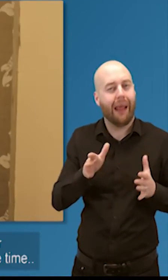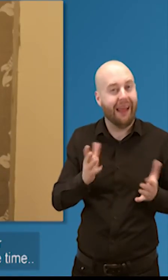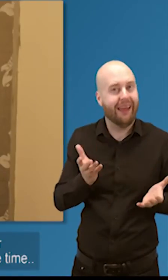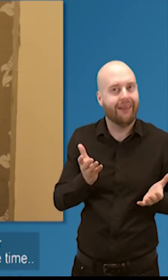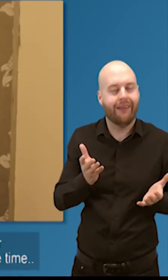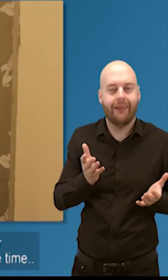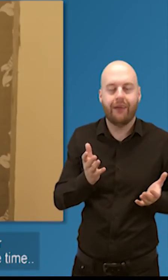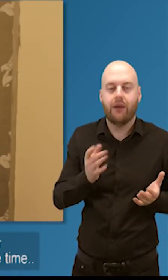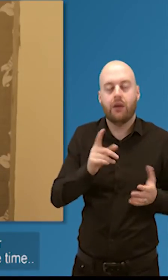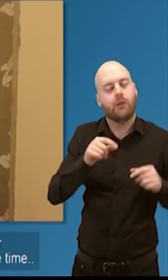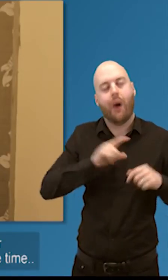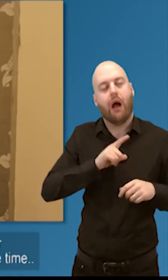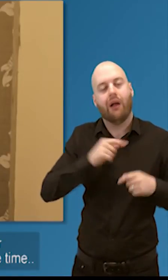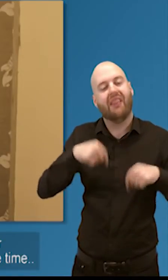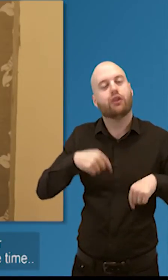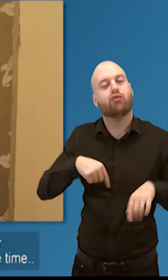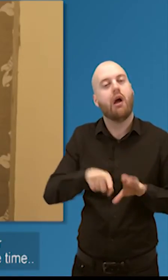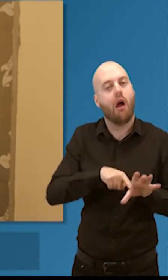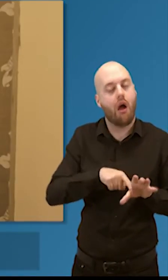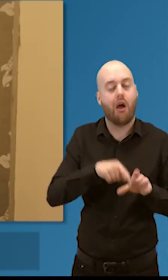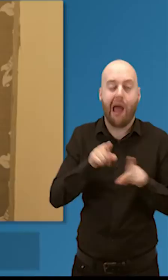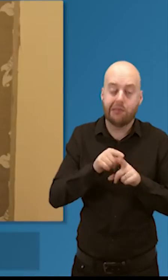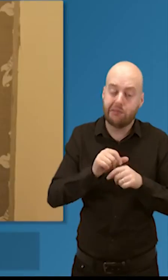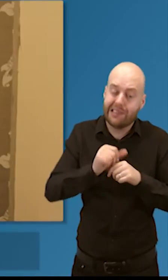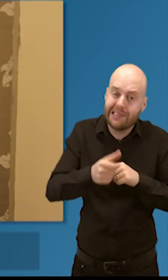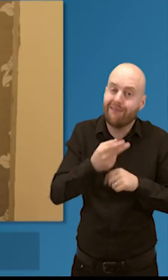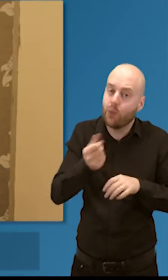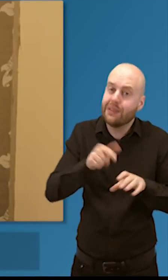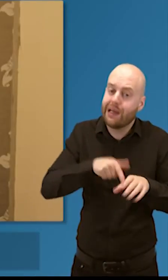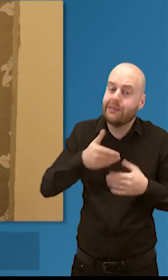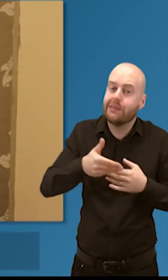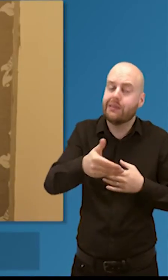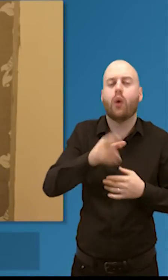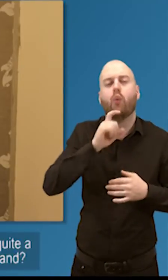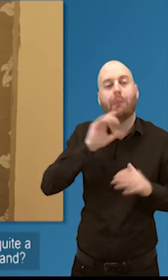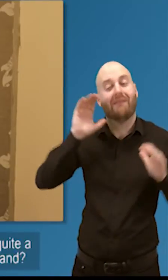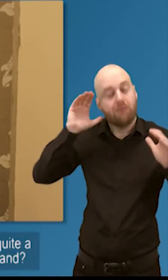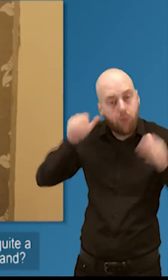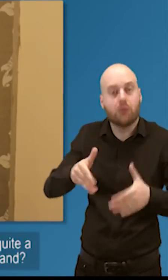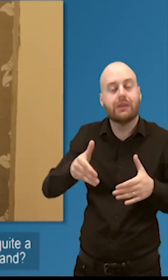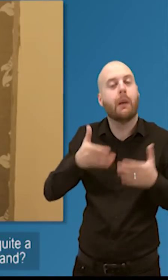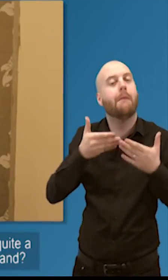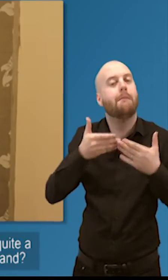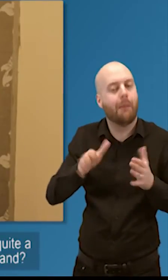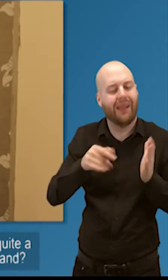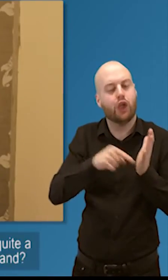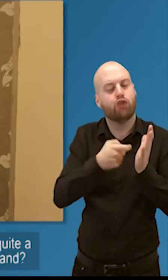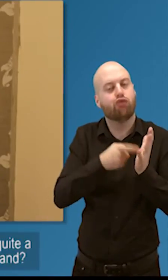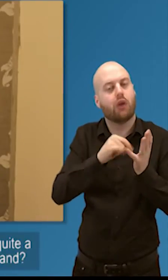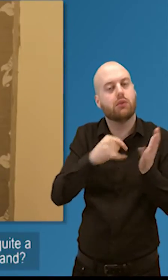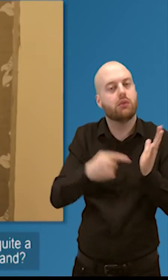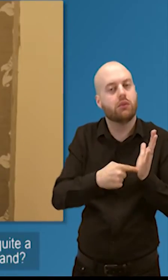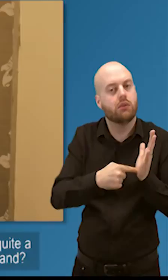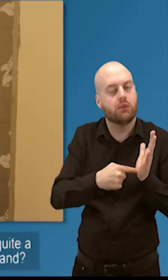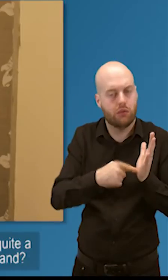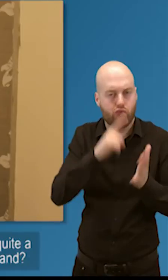we have our discussions and debates and considerations all the time do people need to know who oscar are out there does it do i need to to to